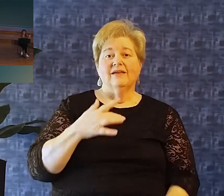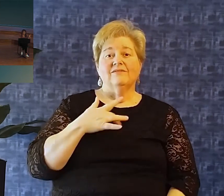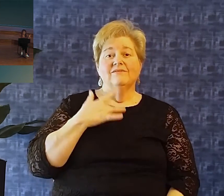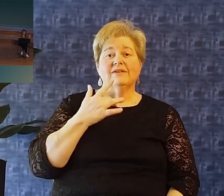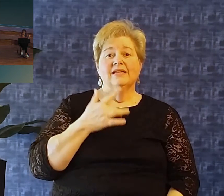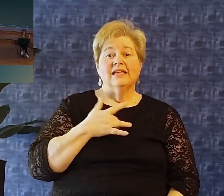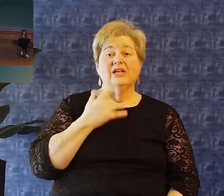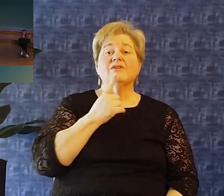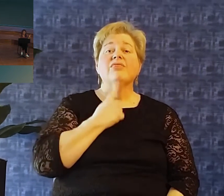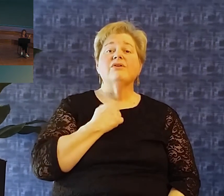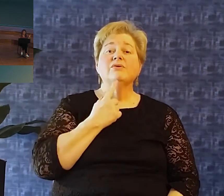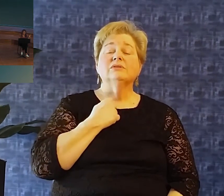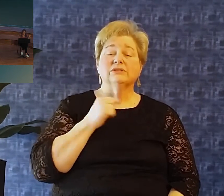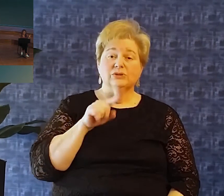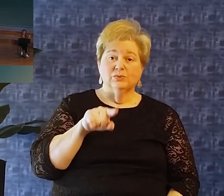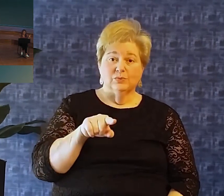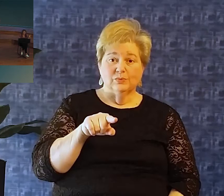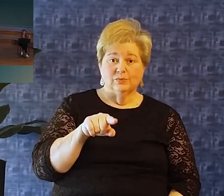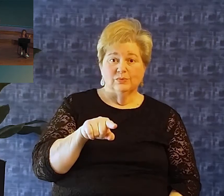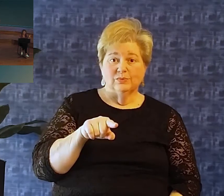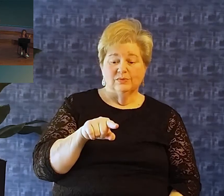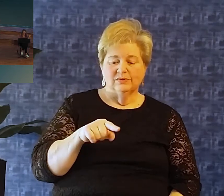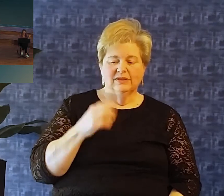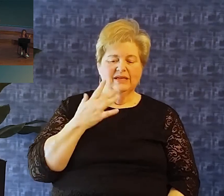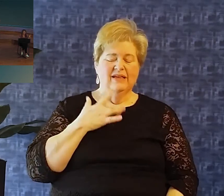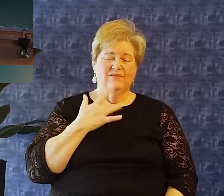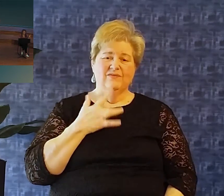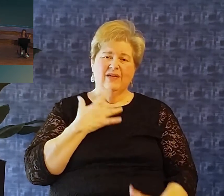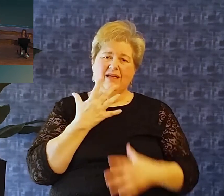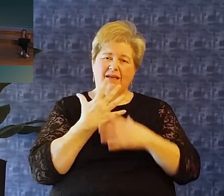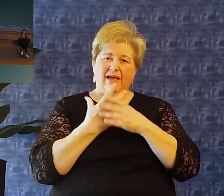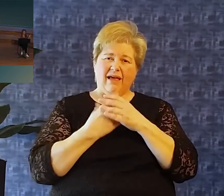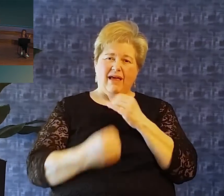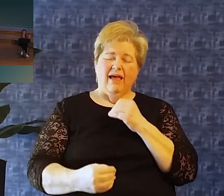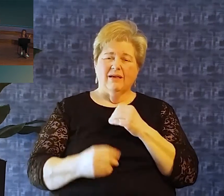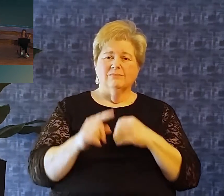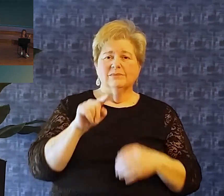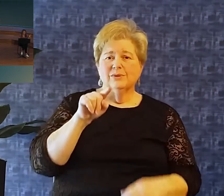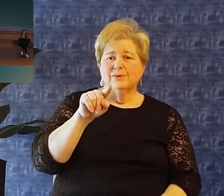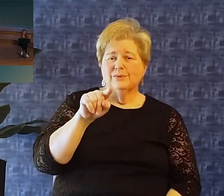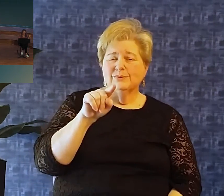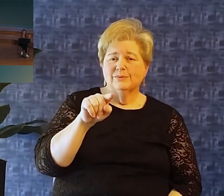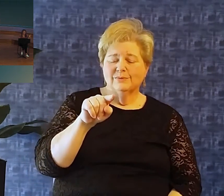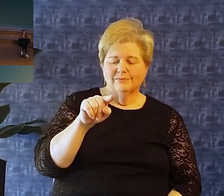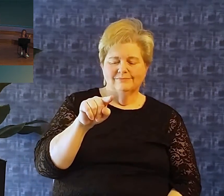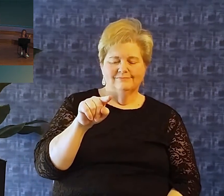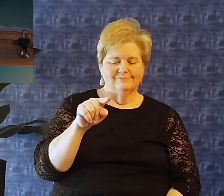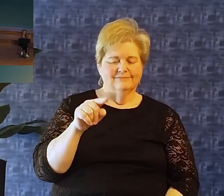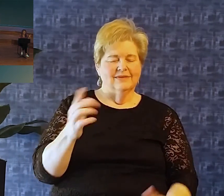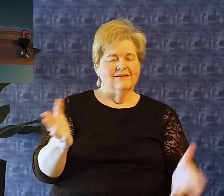Are you thirsty? Are you empty?